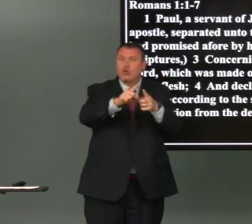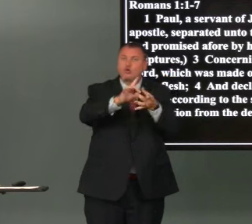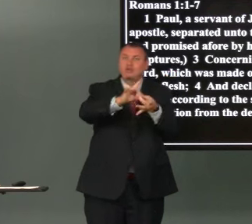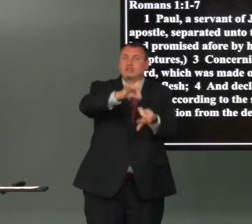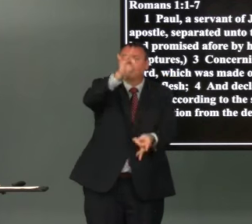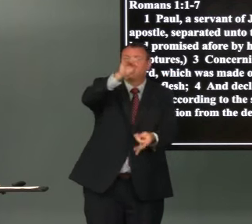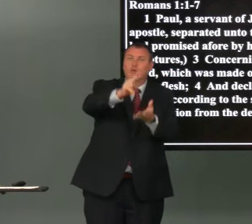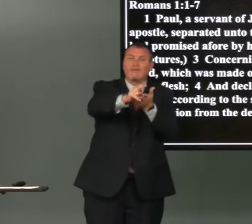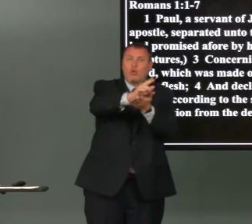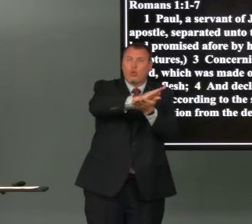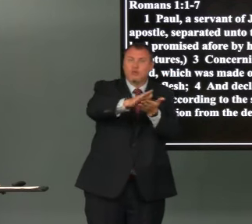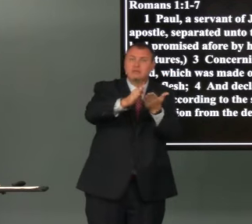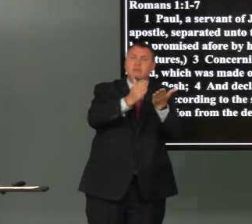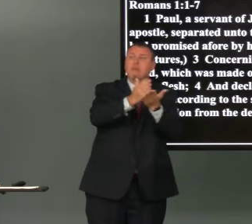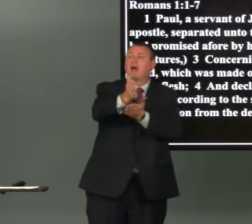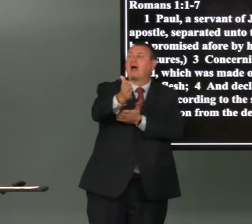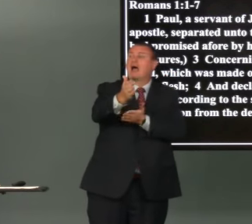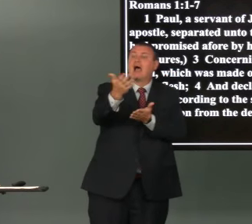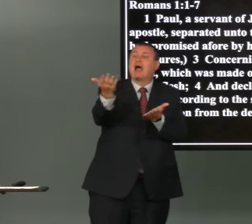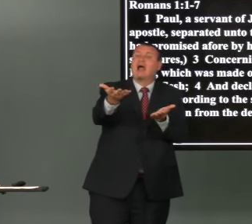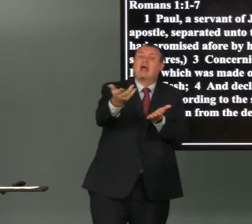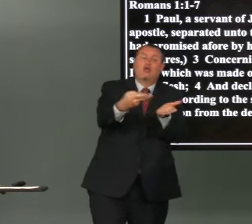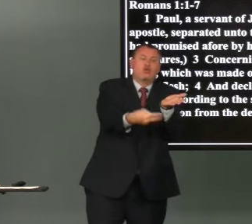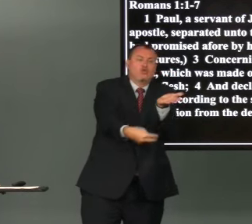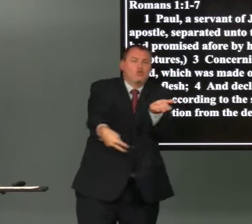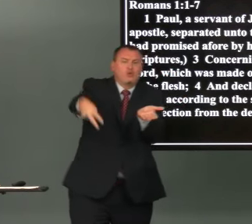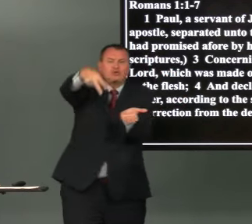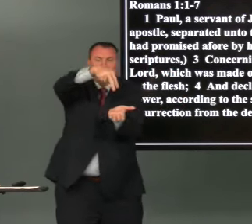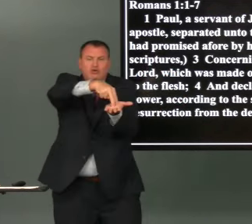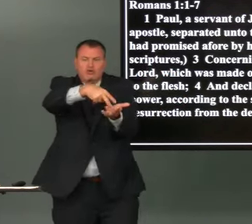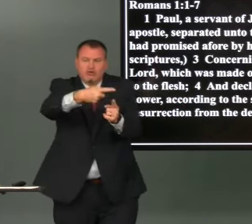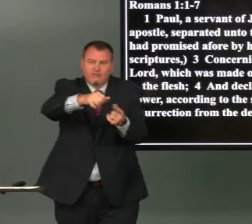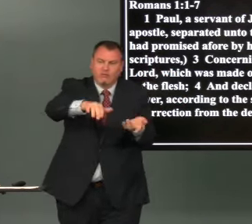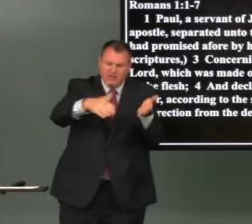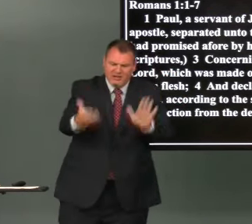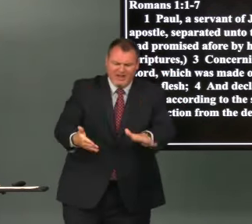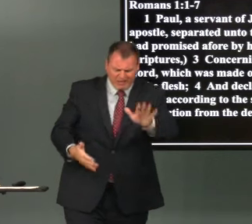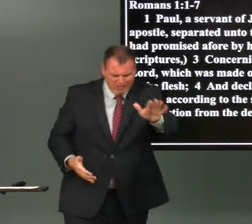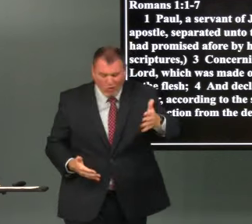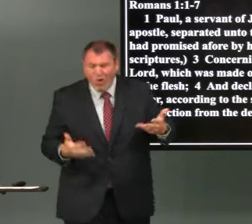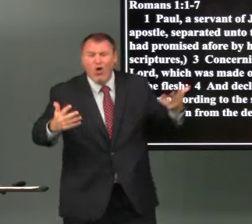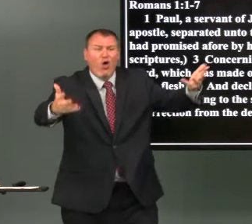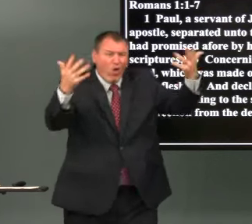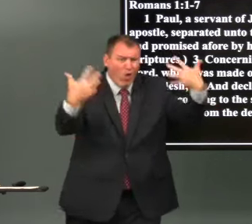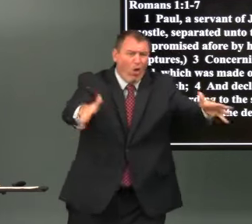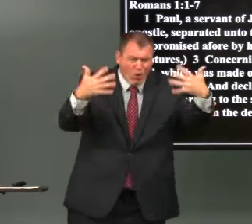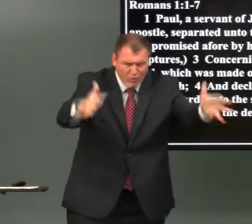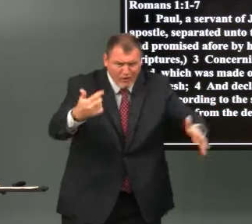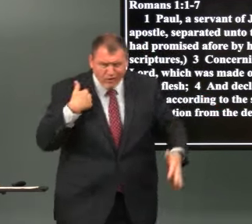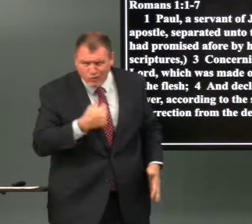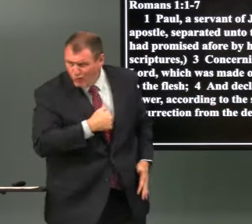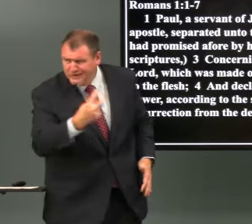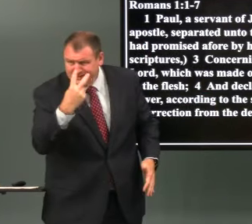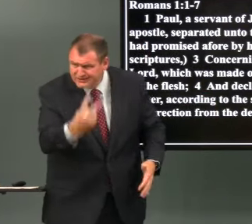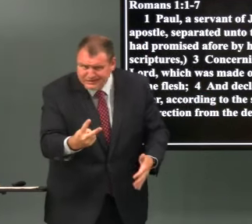according to the spirit of holiness by his resurrection from the dead